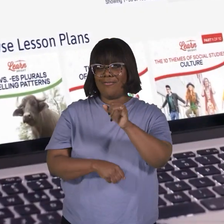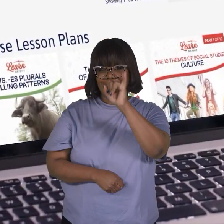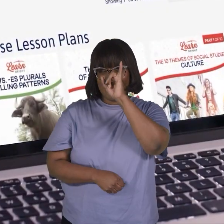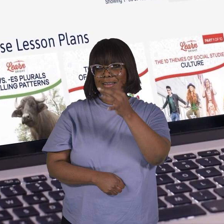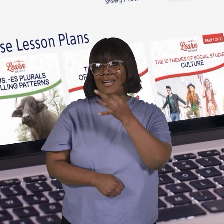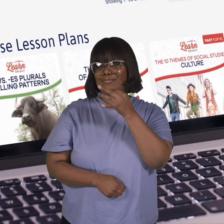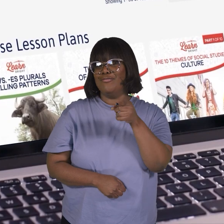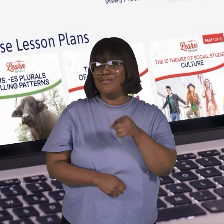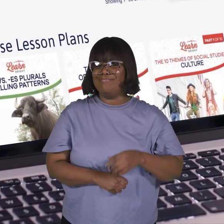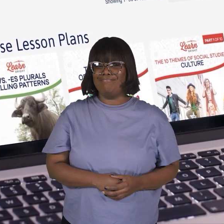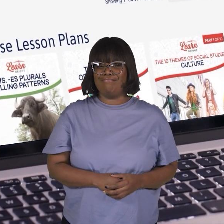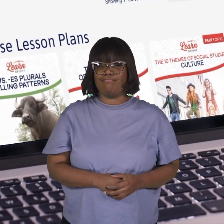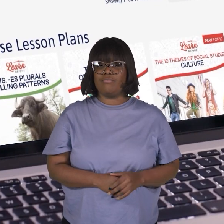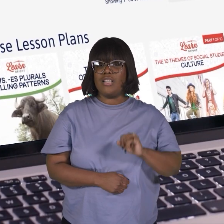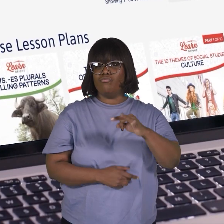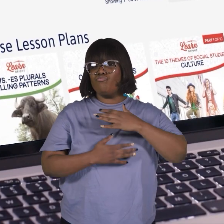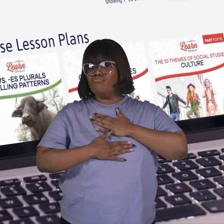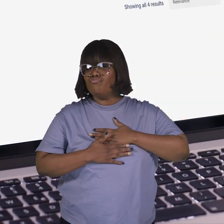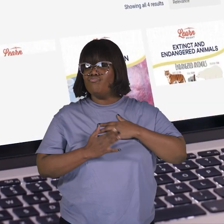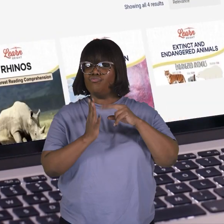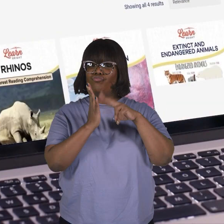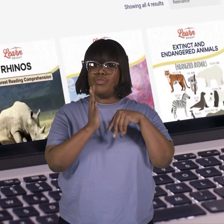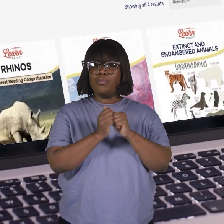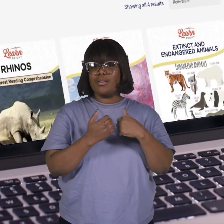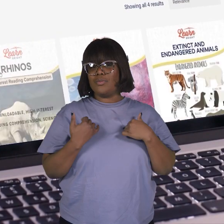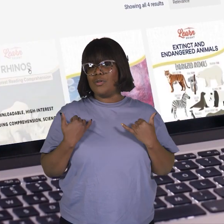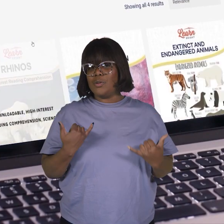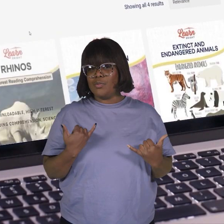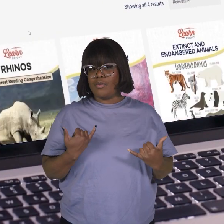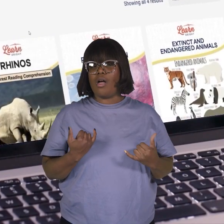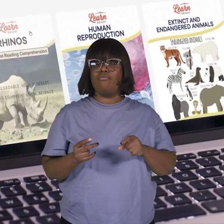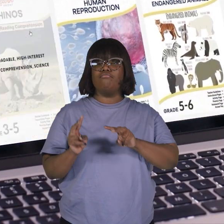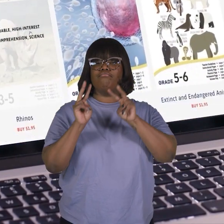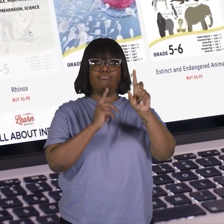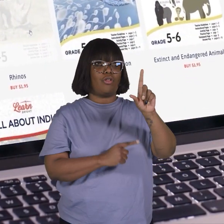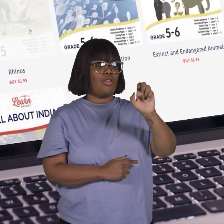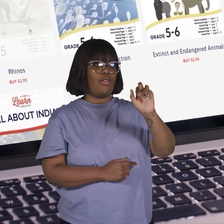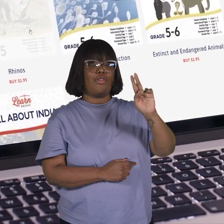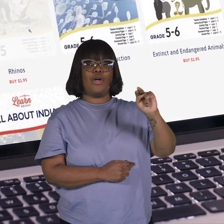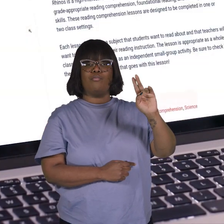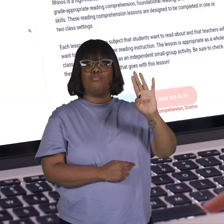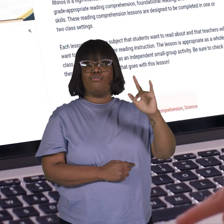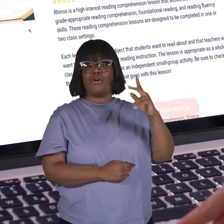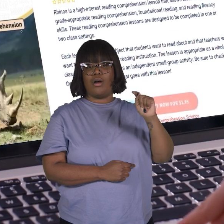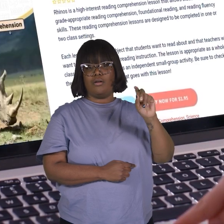you enjoyed reading along with us today, head over to learnbright.org for even more fun lesson plans.